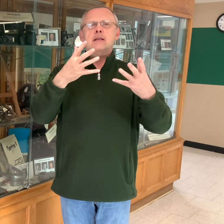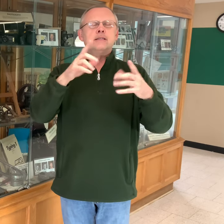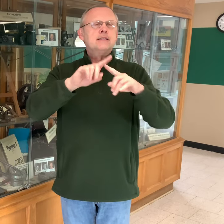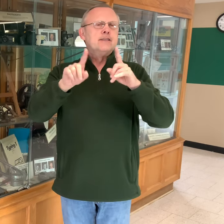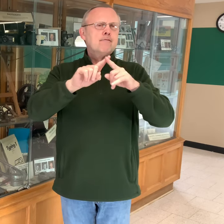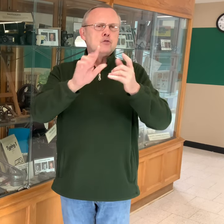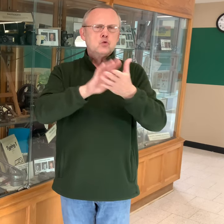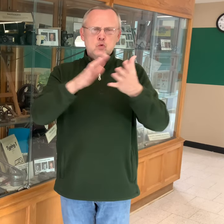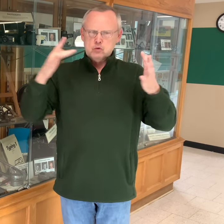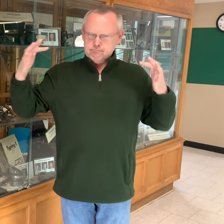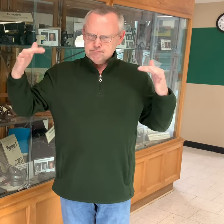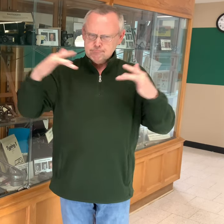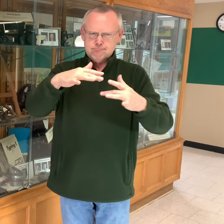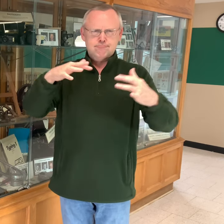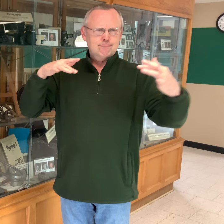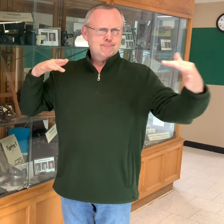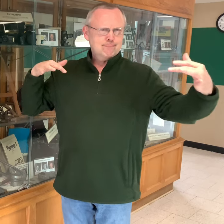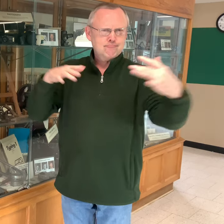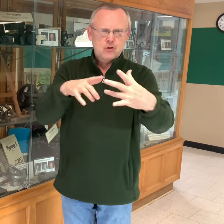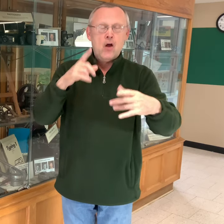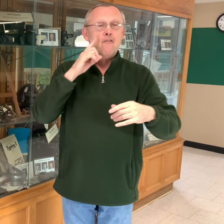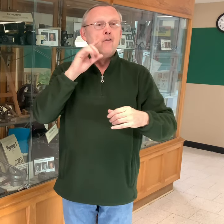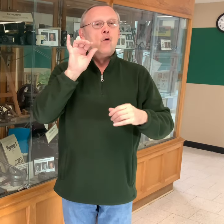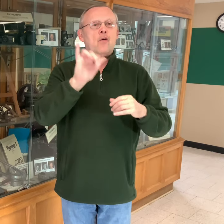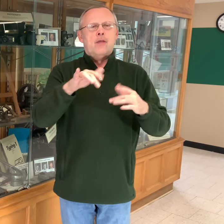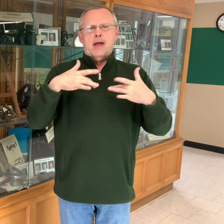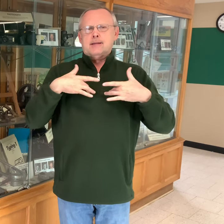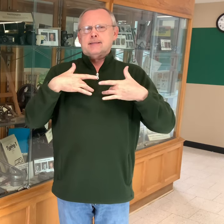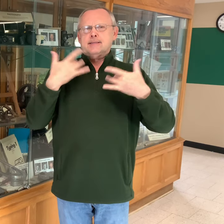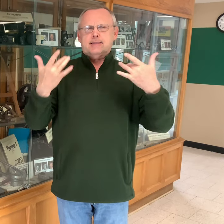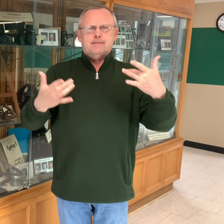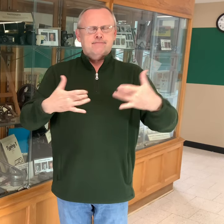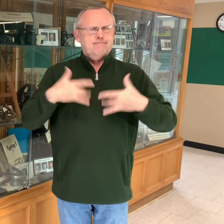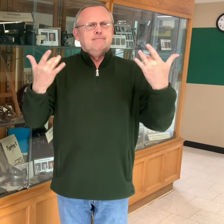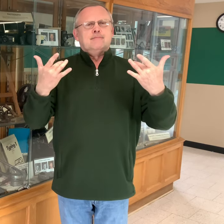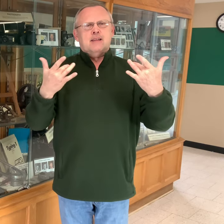Many different schools came together for this very exciting event.